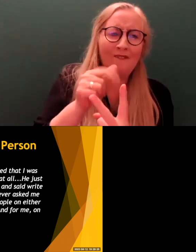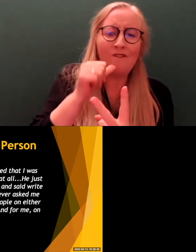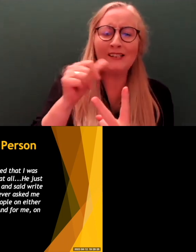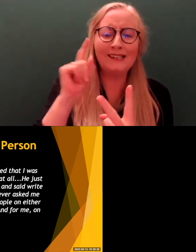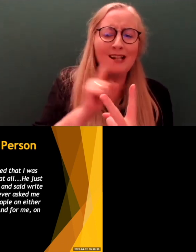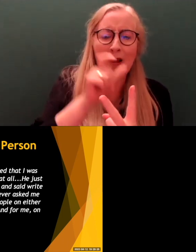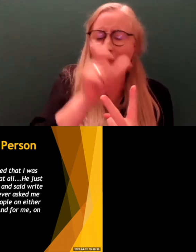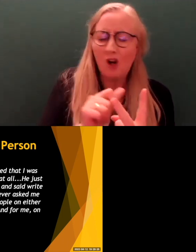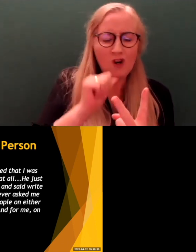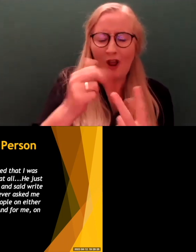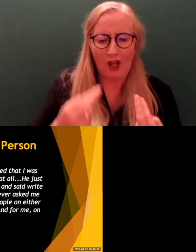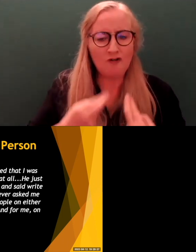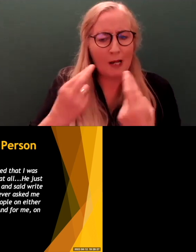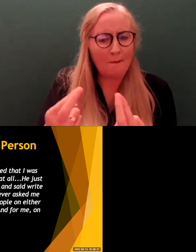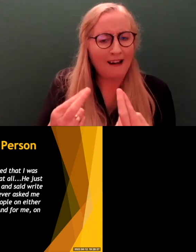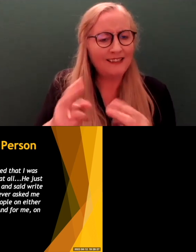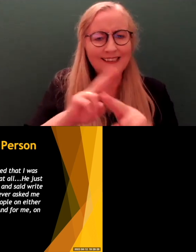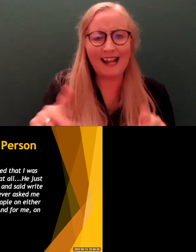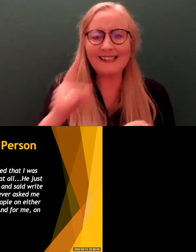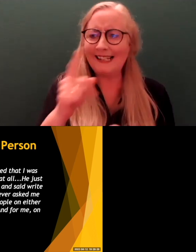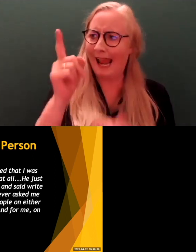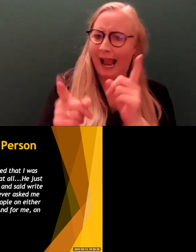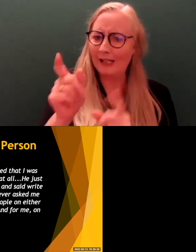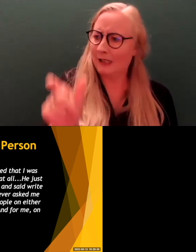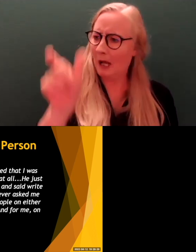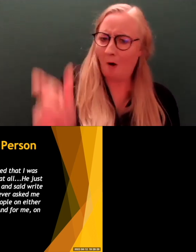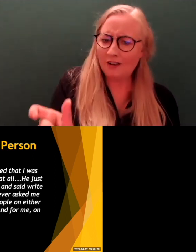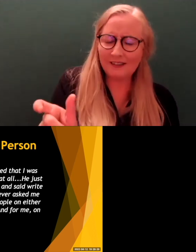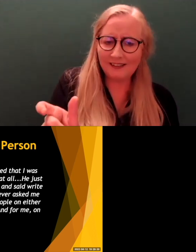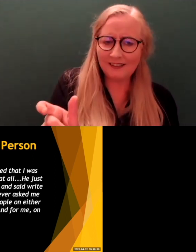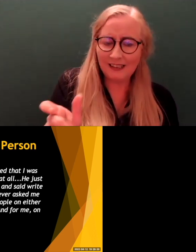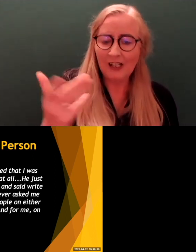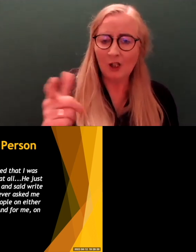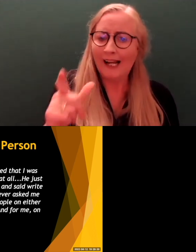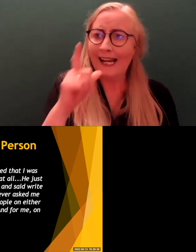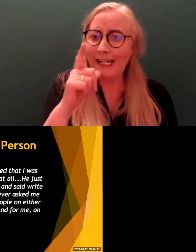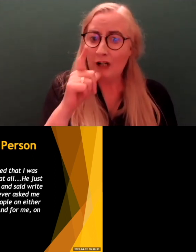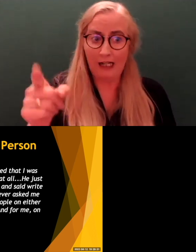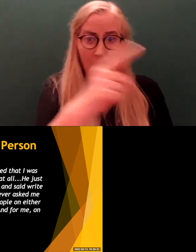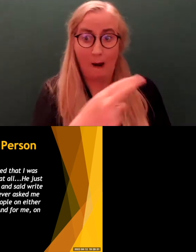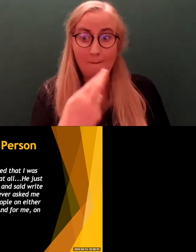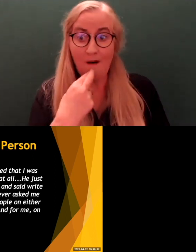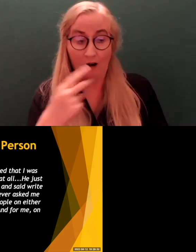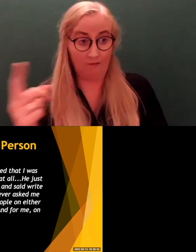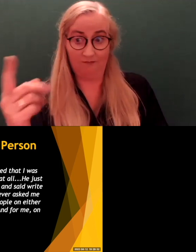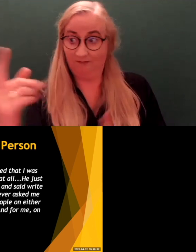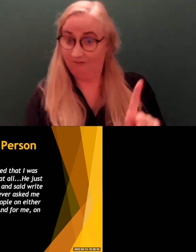respected. You're not seen as an individual. You're not, the hearing people are preferenced over you. And so while in the